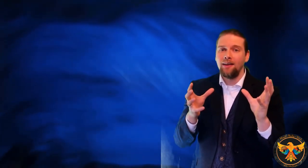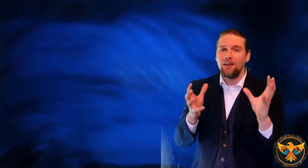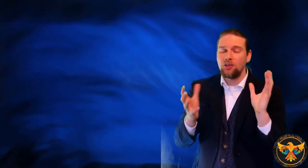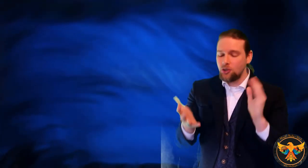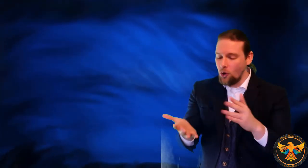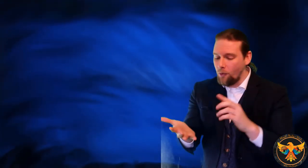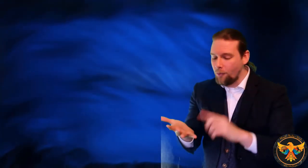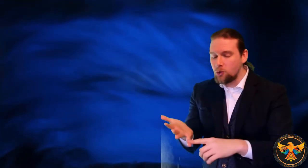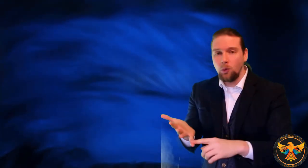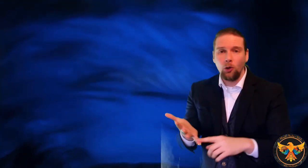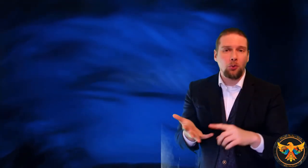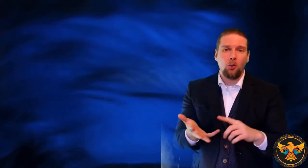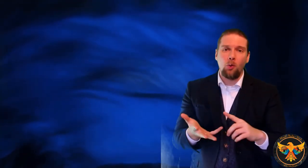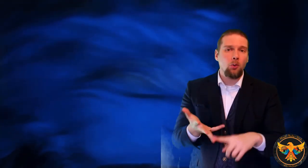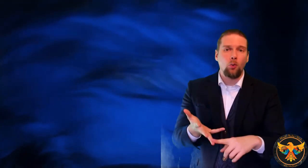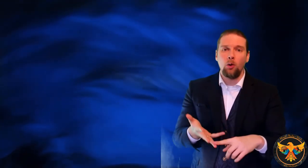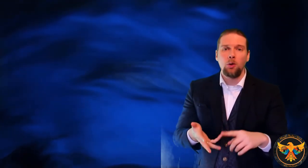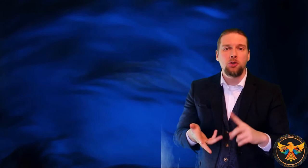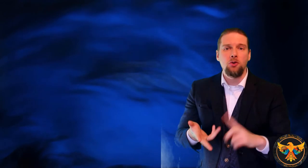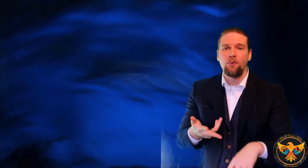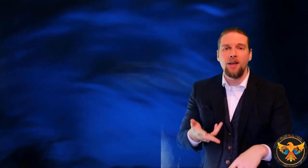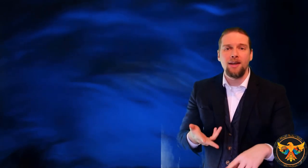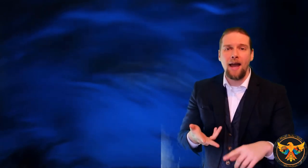It's as over as World War I, World War II, Vietnam,